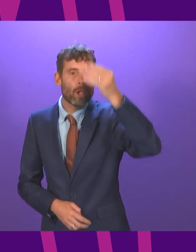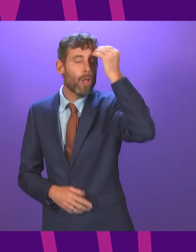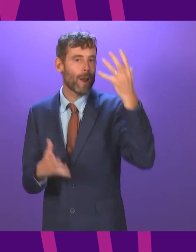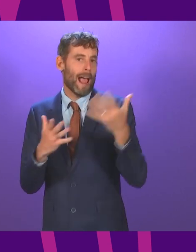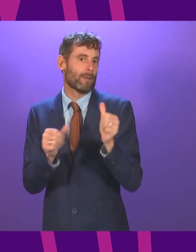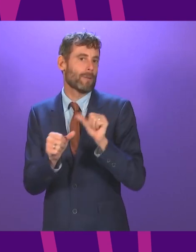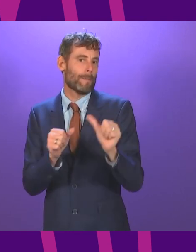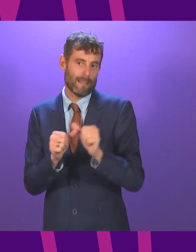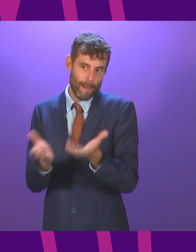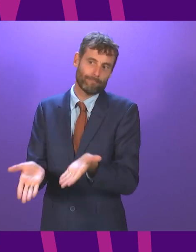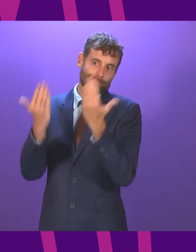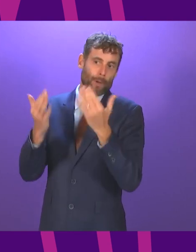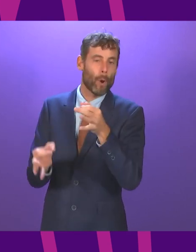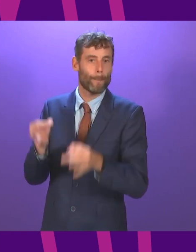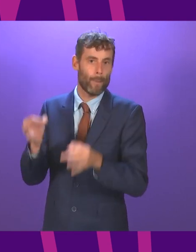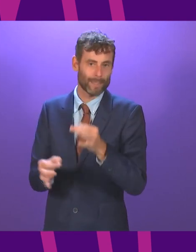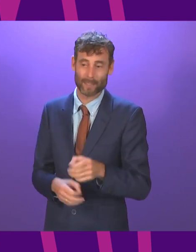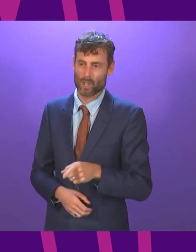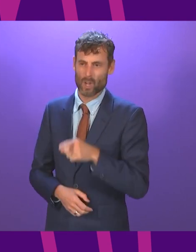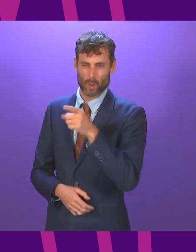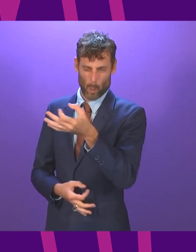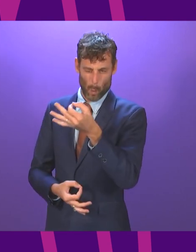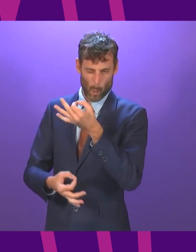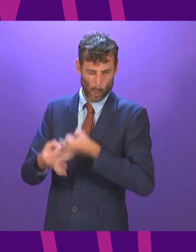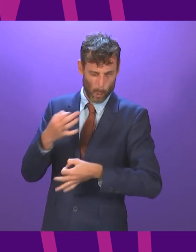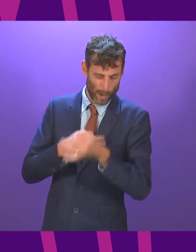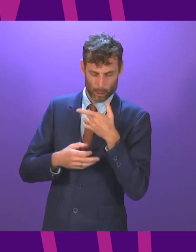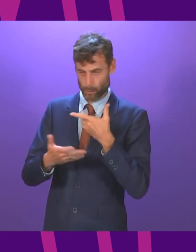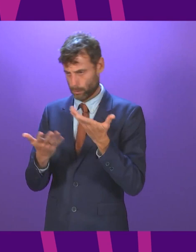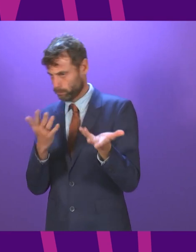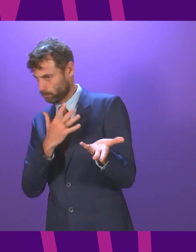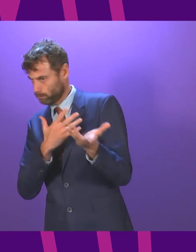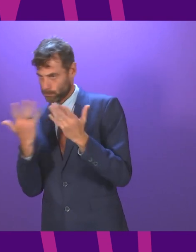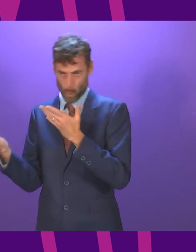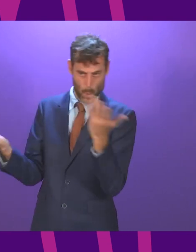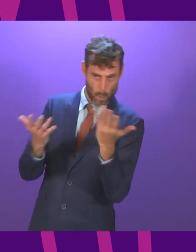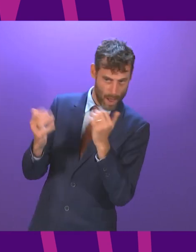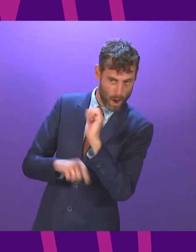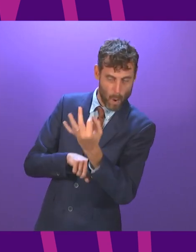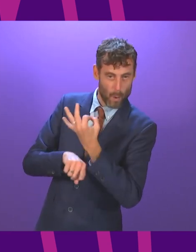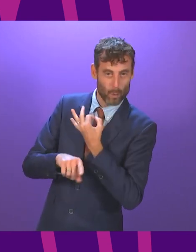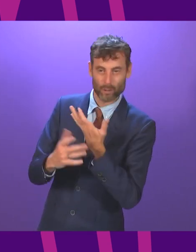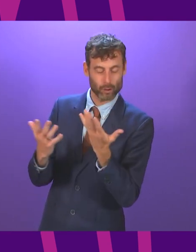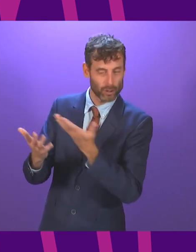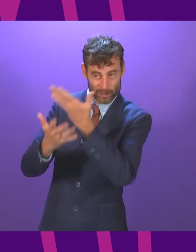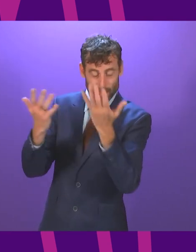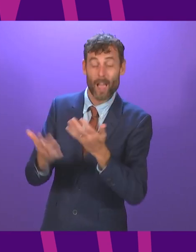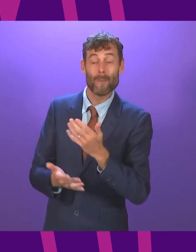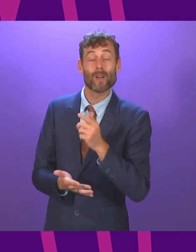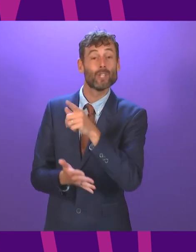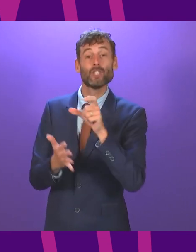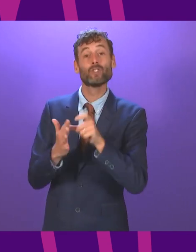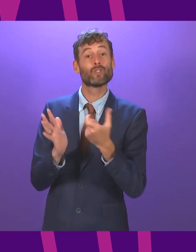in that barely coherent set of questions, I think Douglas Ross really